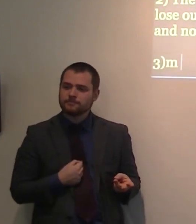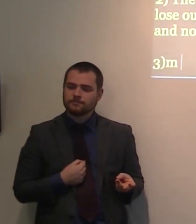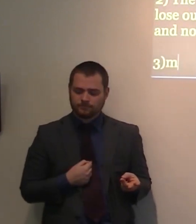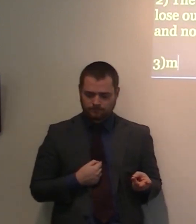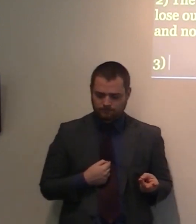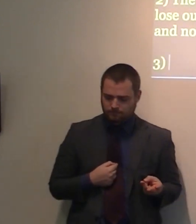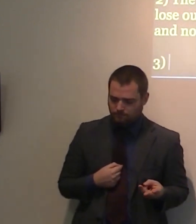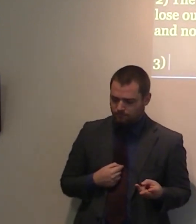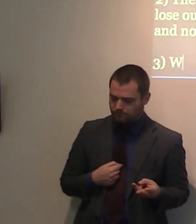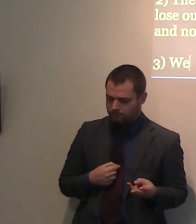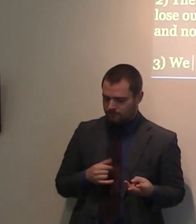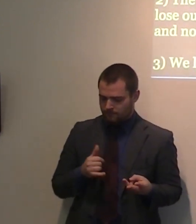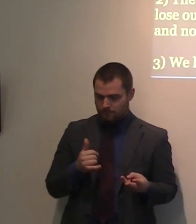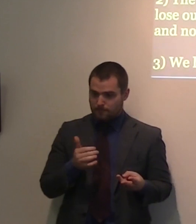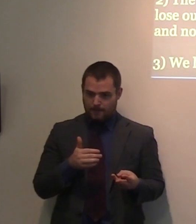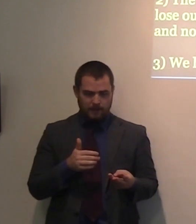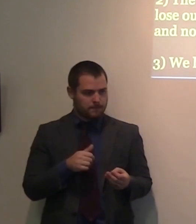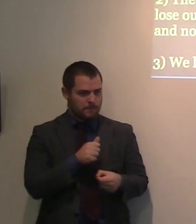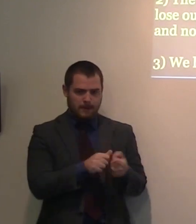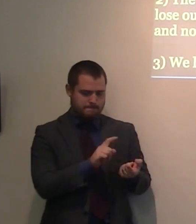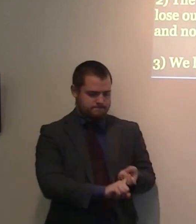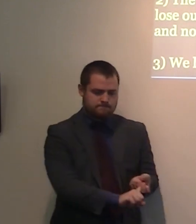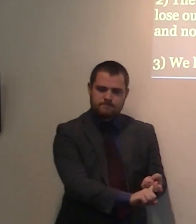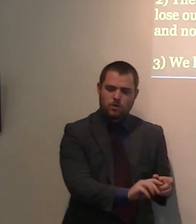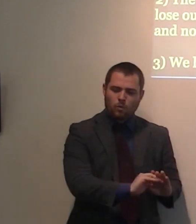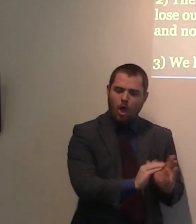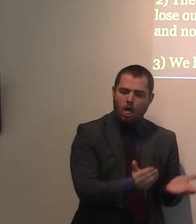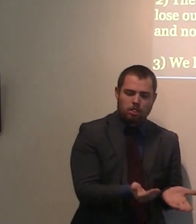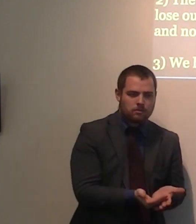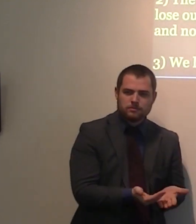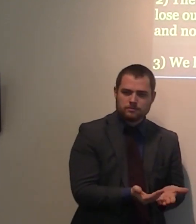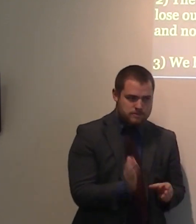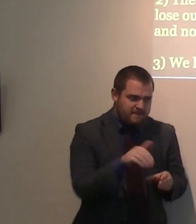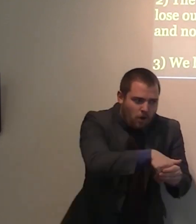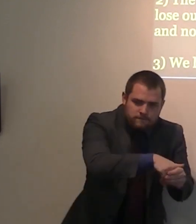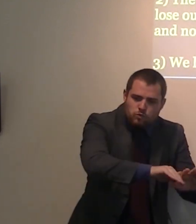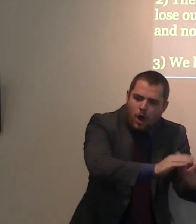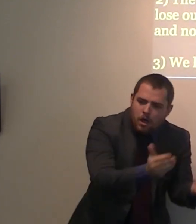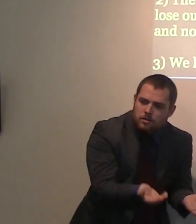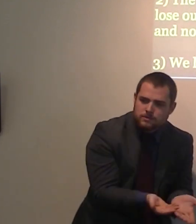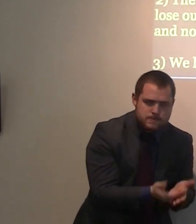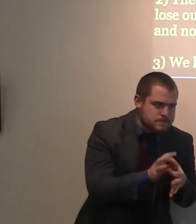When we fall into worldliness, be transformed, not conformed.